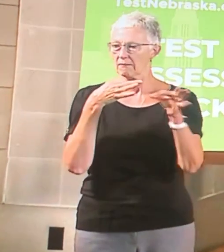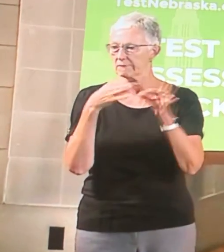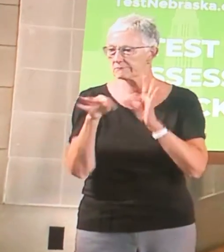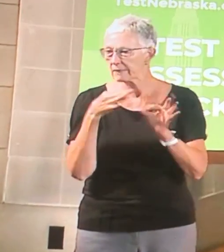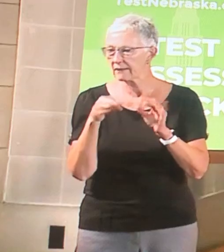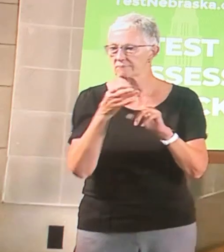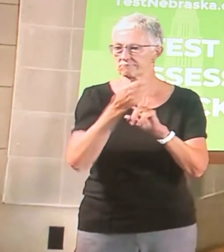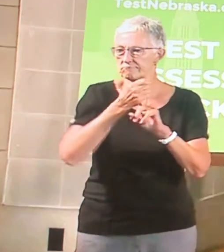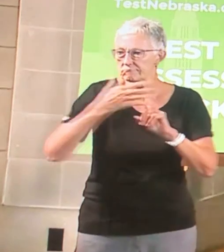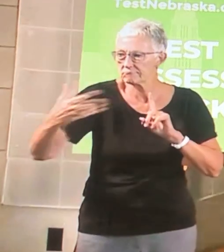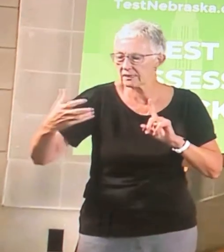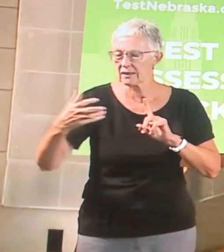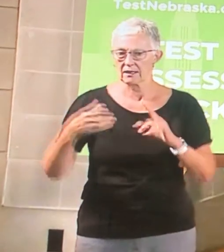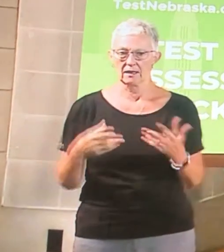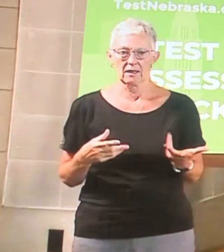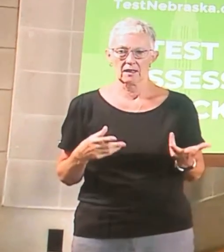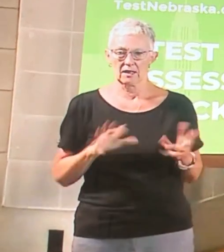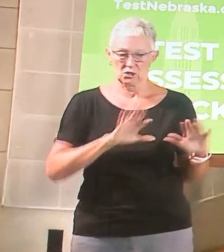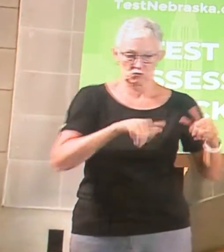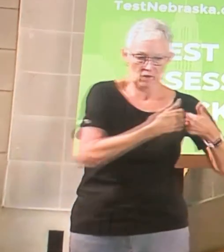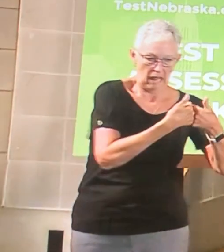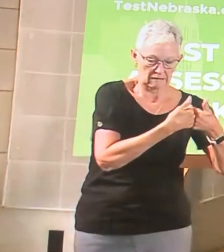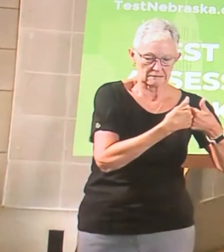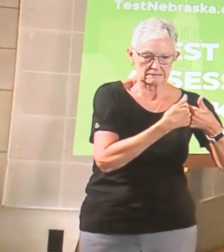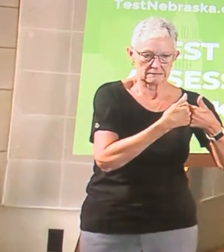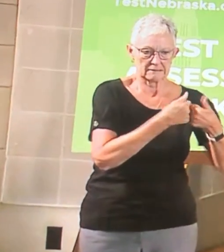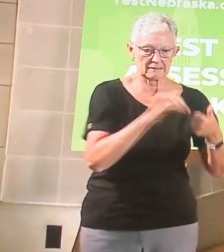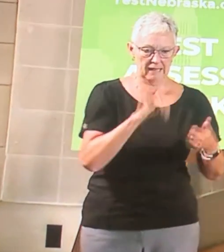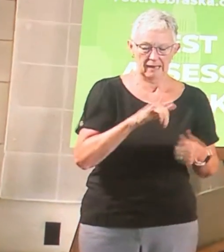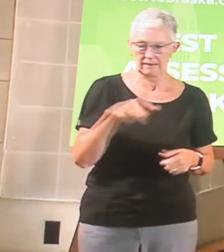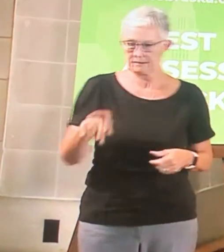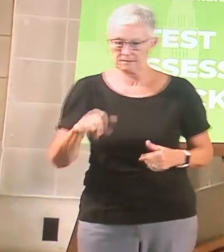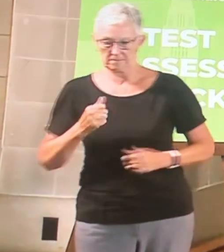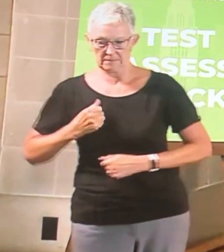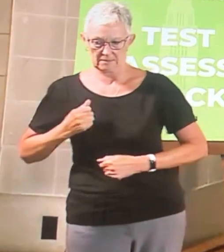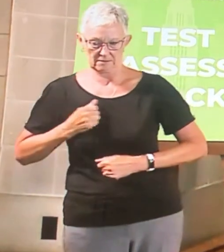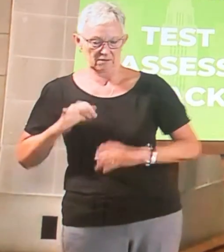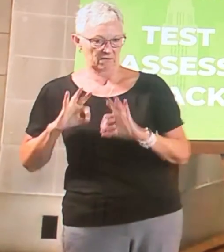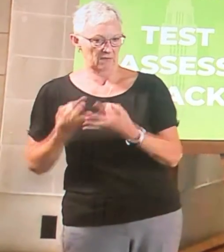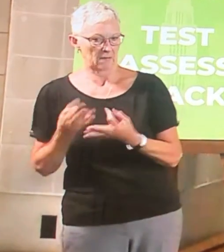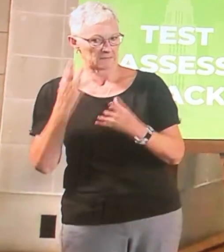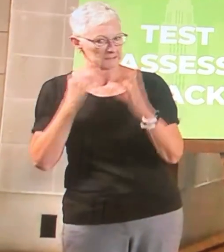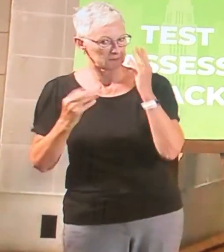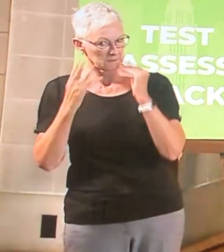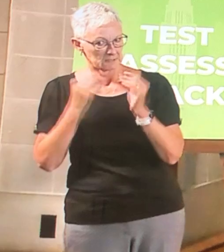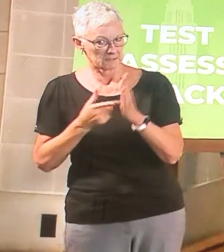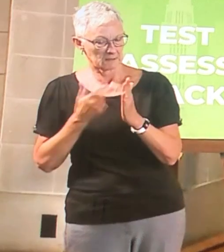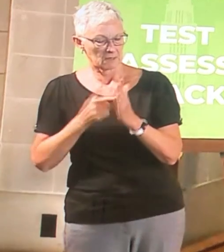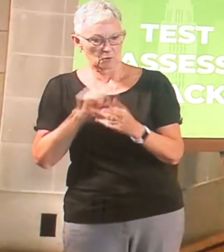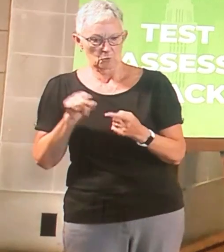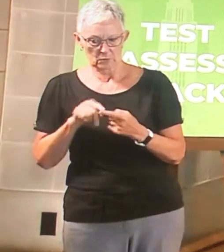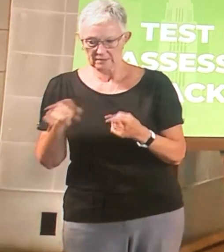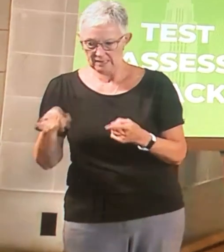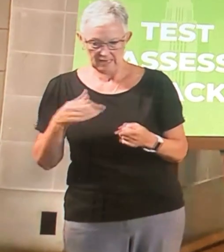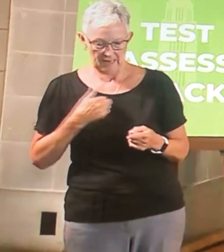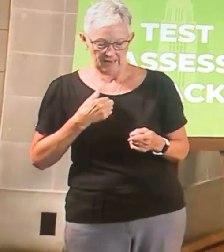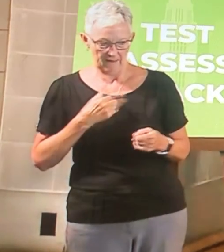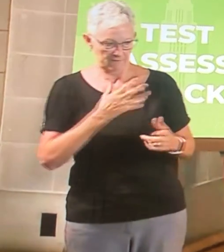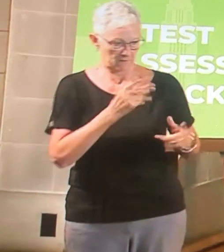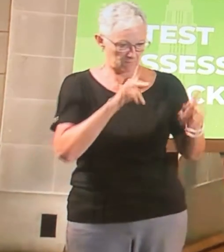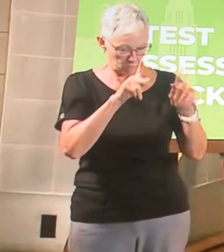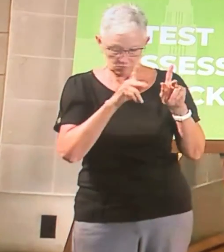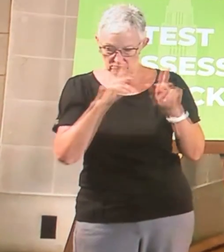challenges that our military caregivers encounter when they're working to take care of their loved one